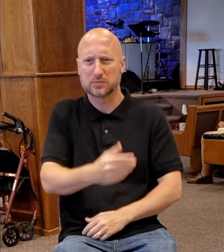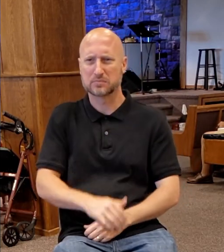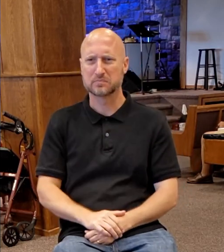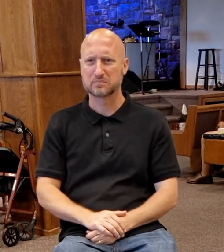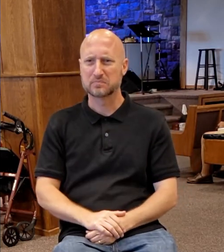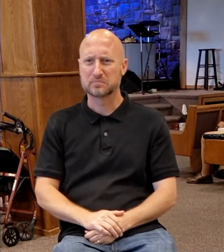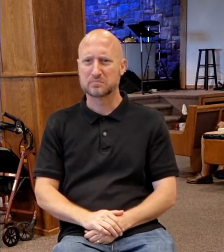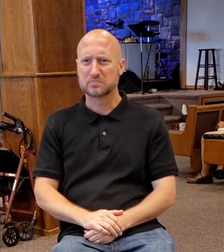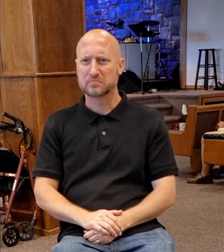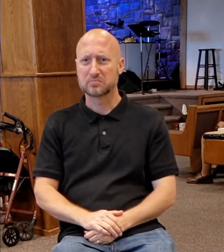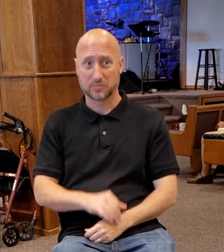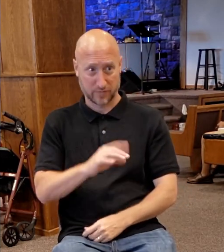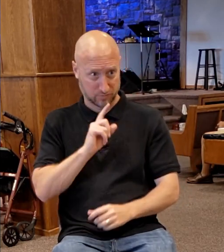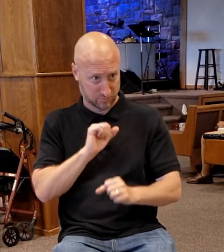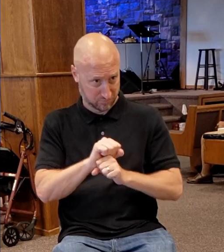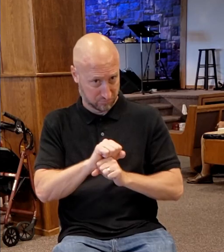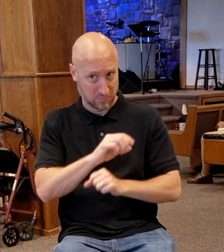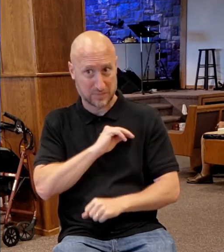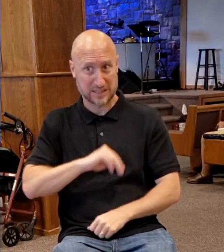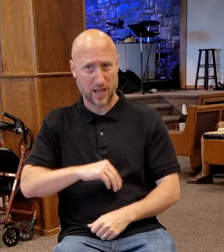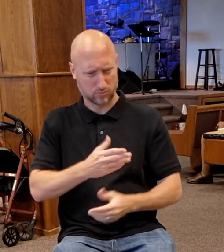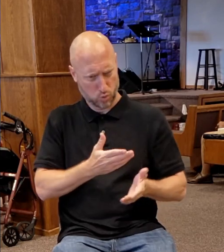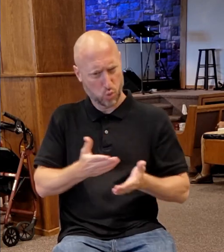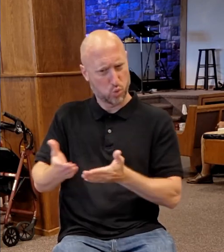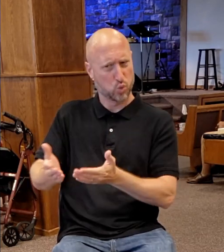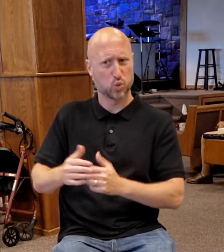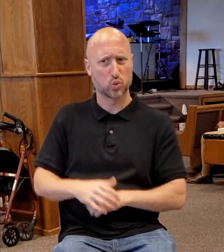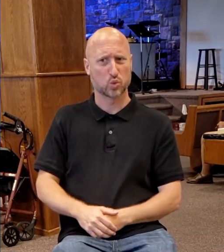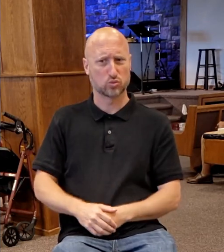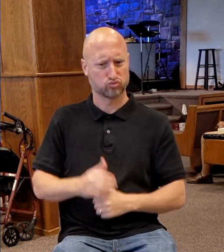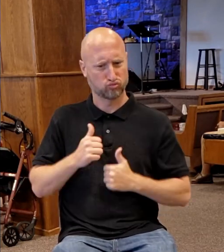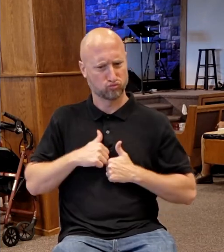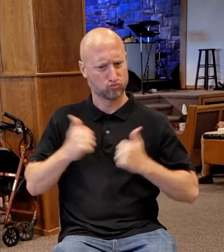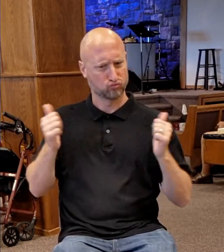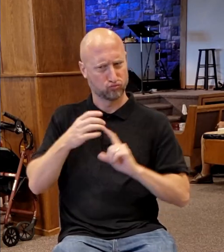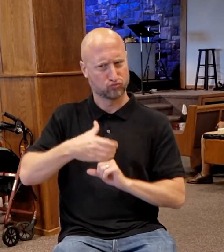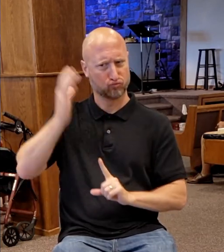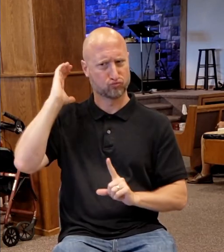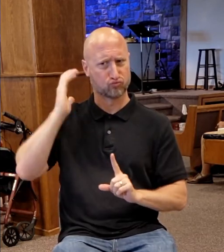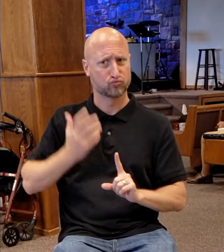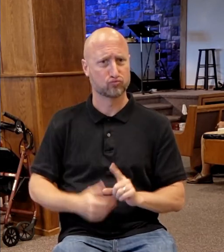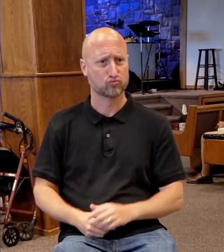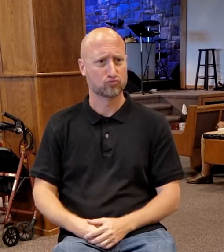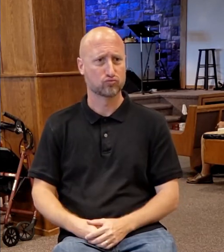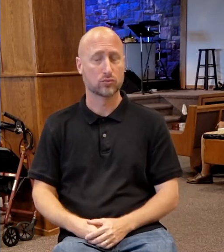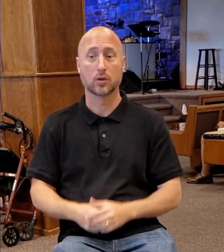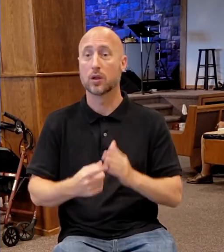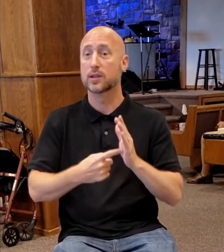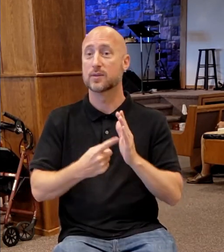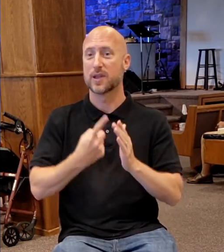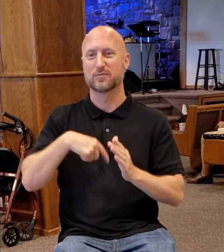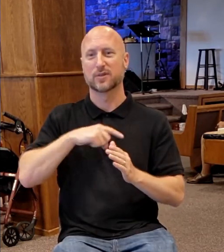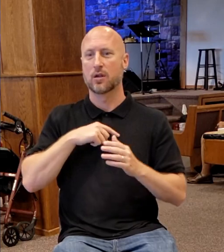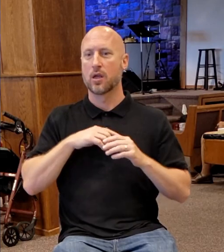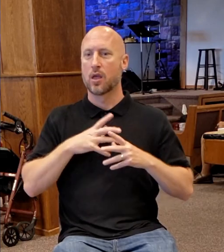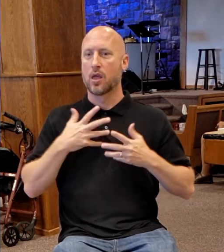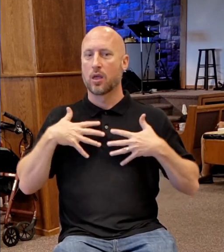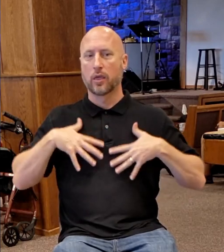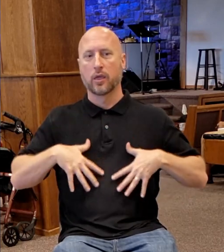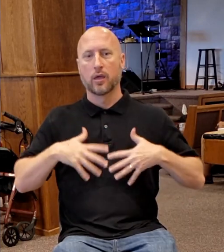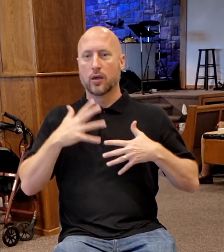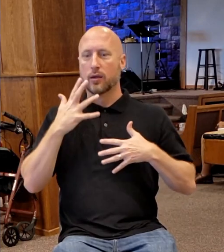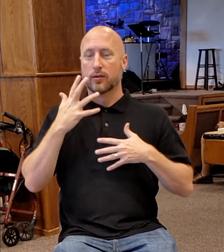If you are who you say you are, imagine that. You know, sometimes we can be discouraged because we don't see our